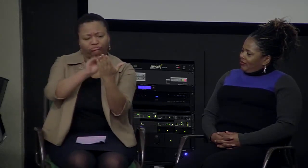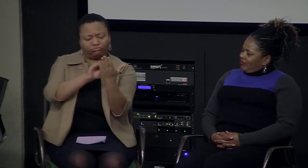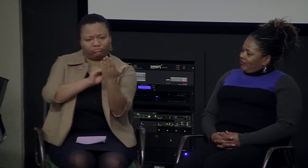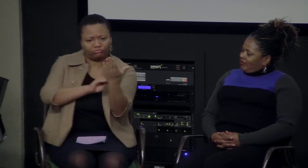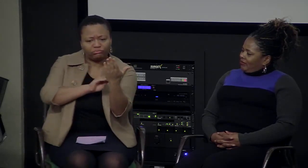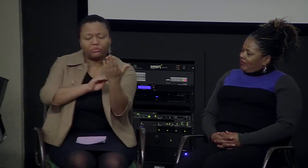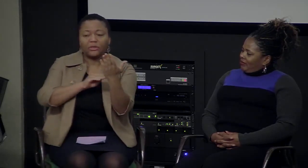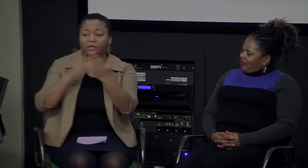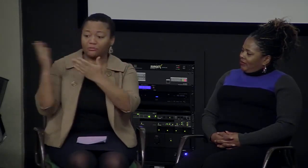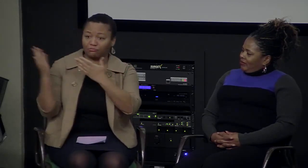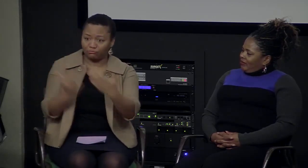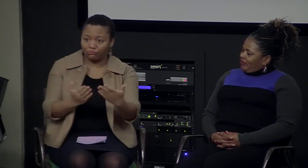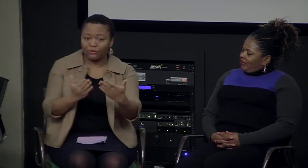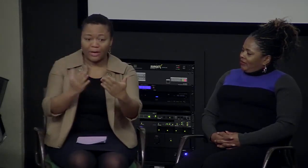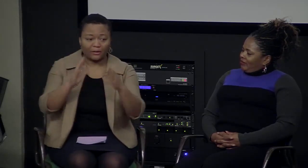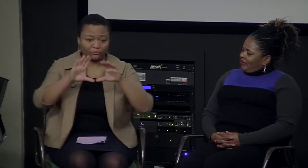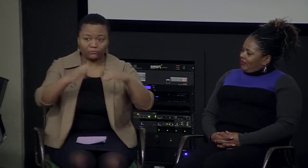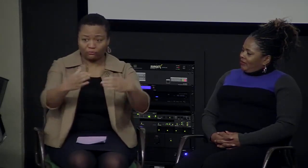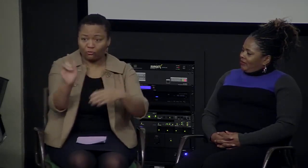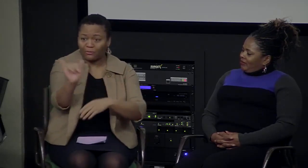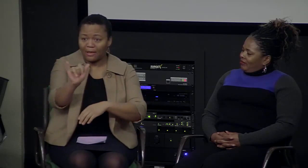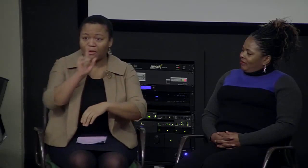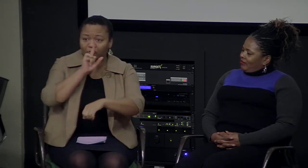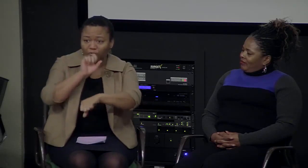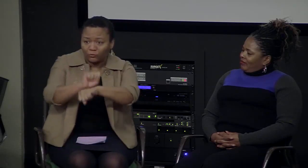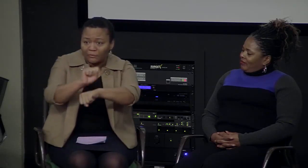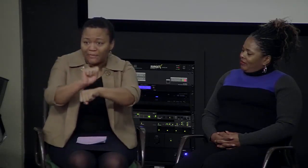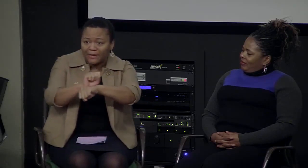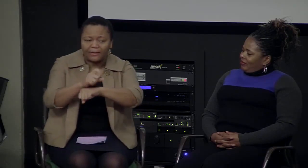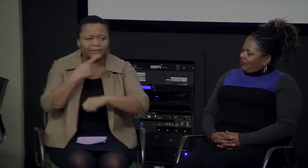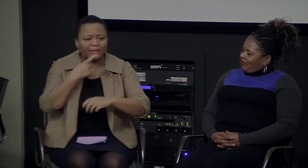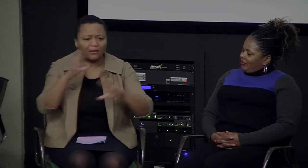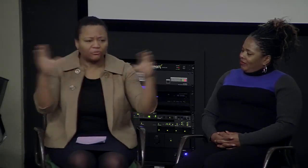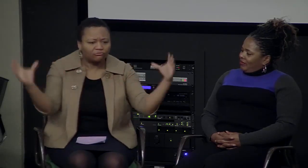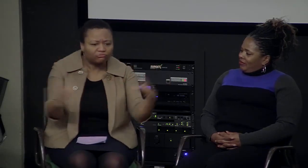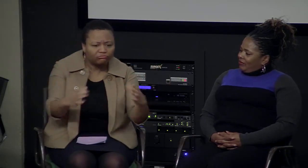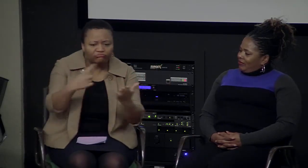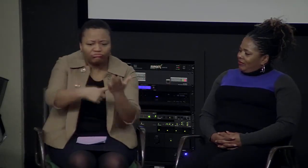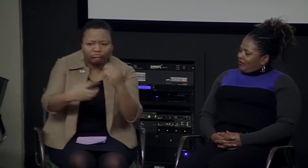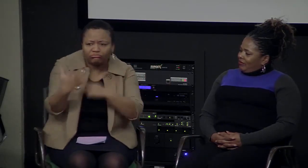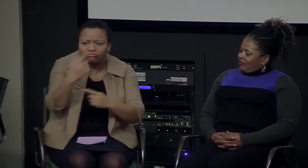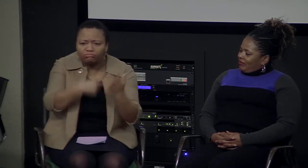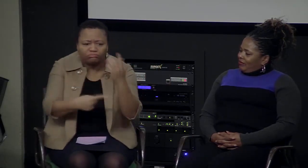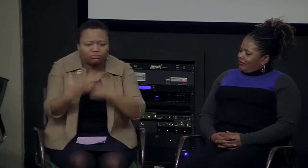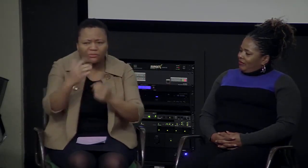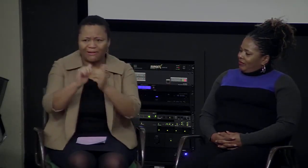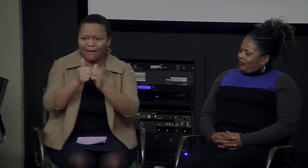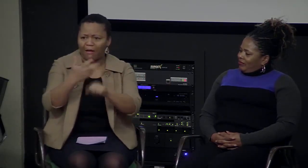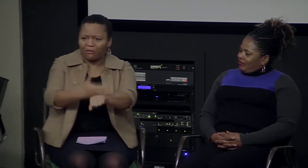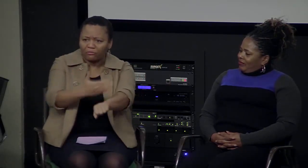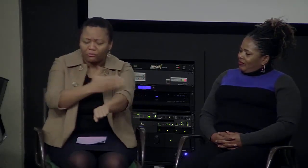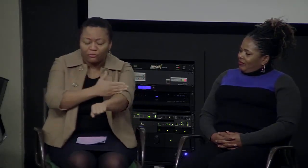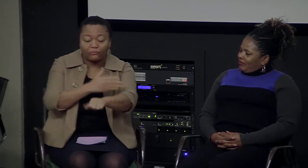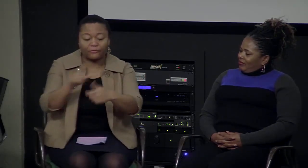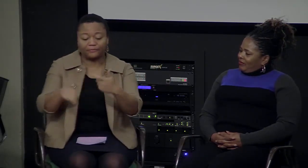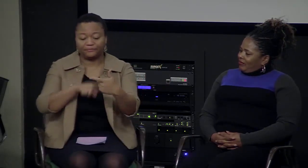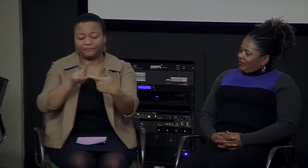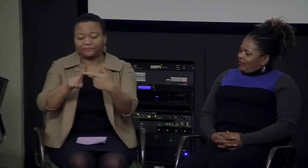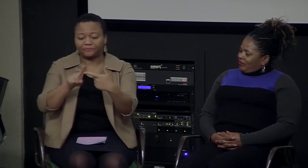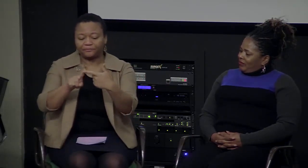what are your weaknesses, you know, what you can work on and that's something that you would bring to the group and that's what we did. We brought and shared with each other as a true